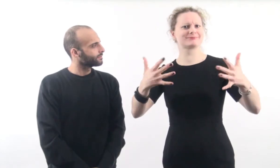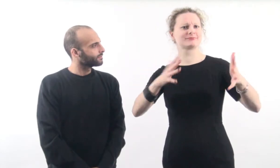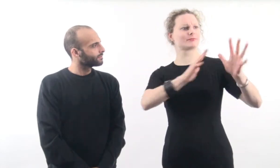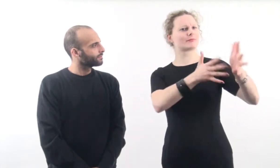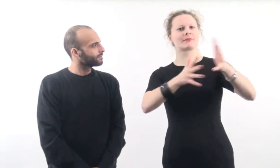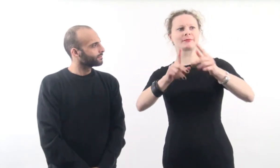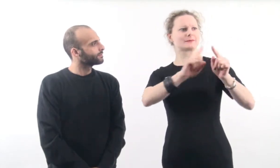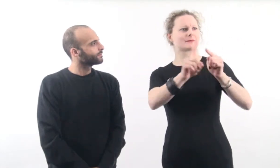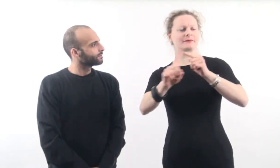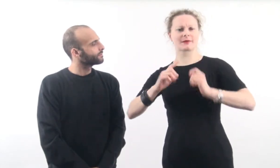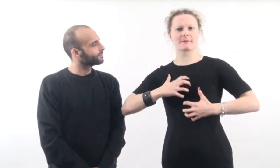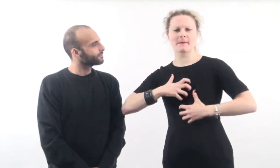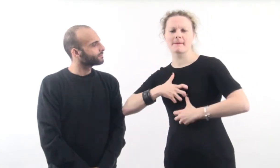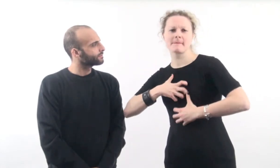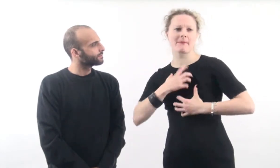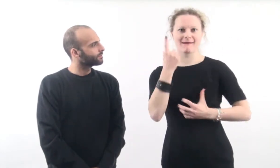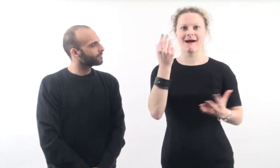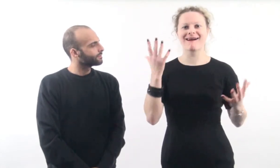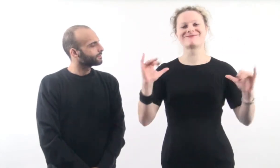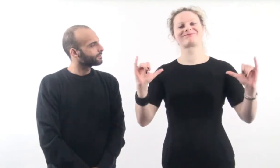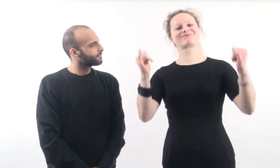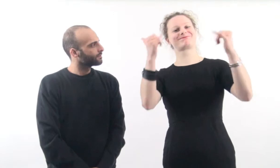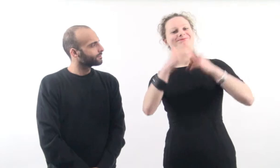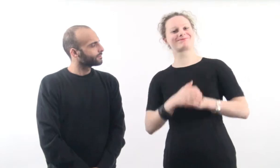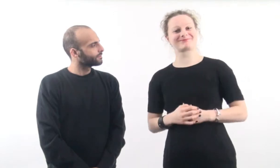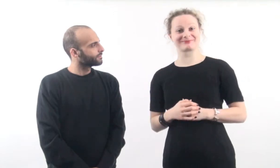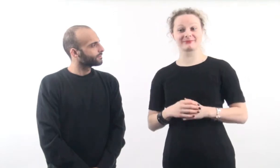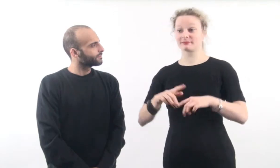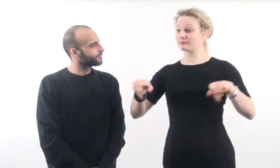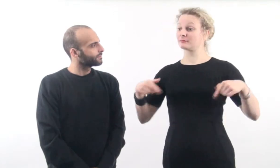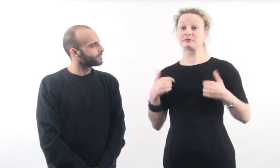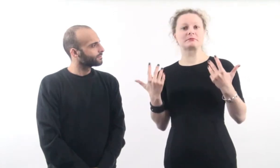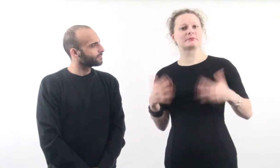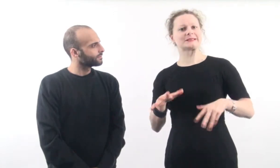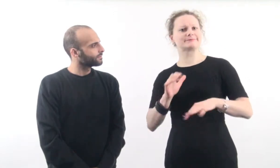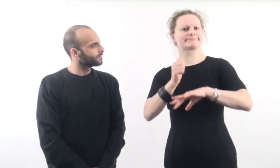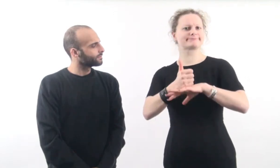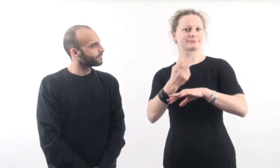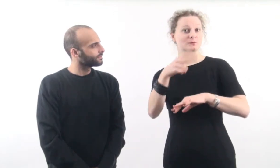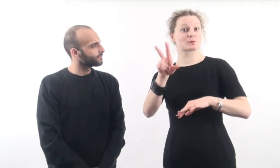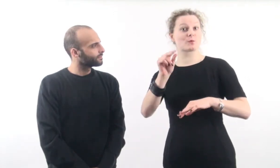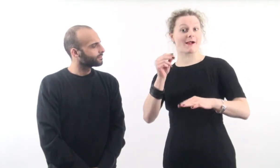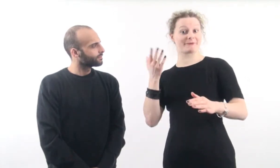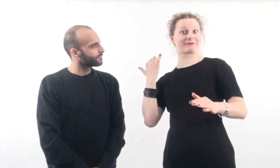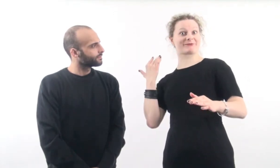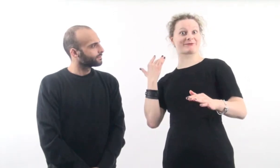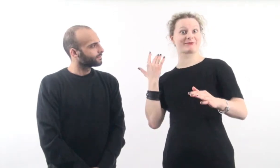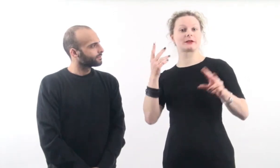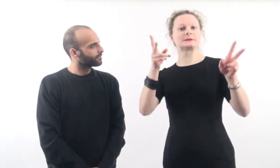cultural and multilingualism that is present today. We set up an event in